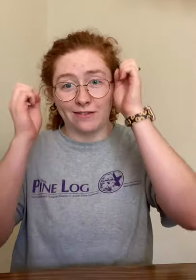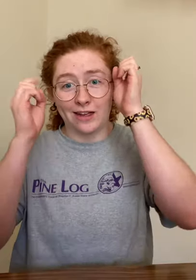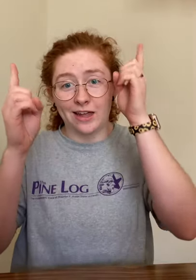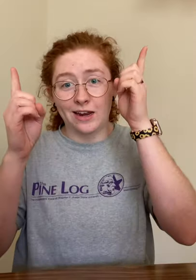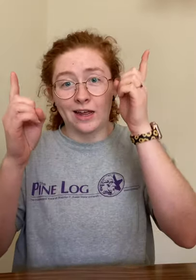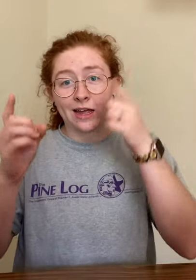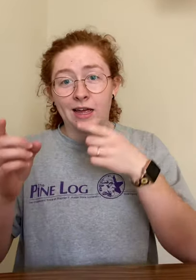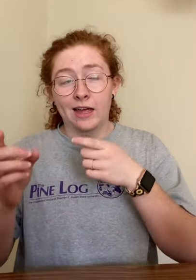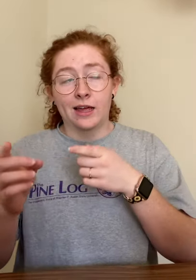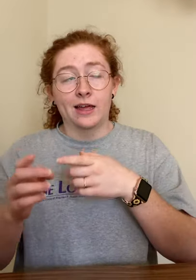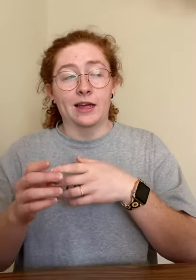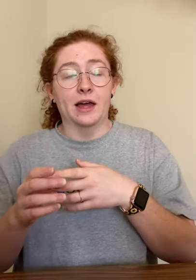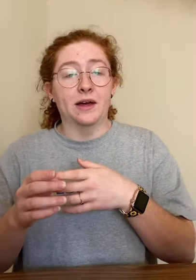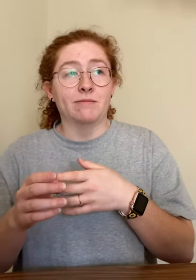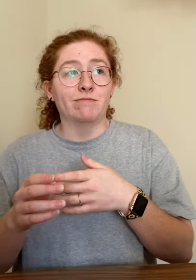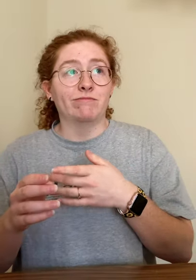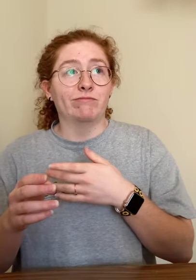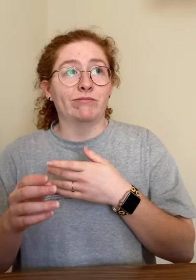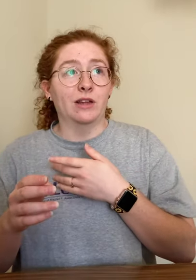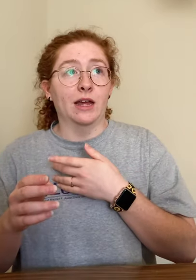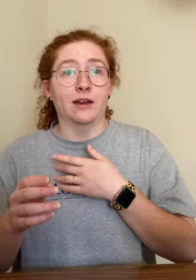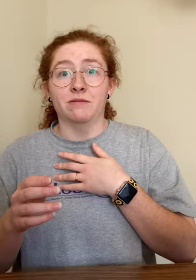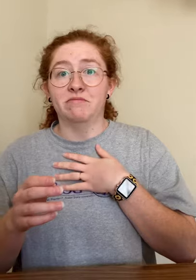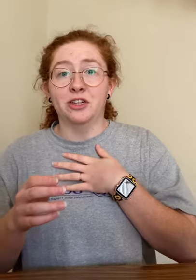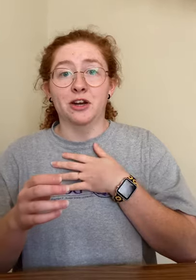ed. Um, and you know,